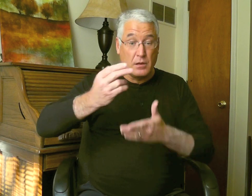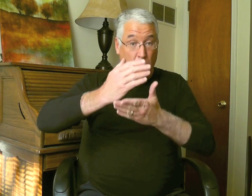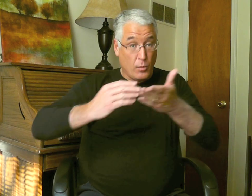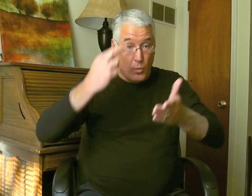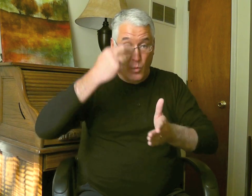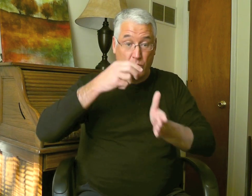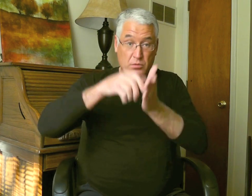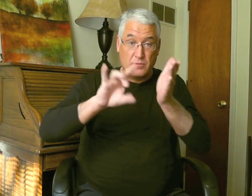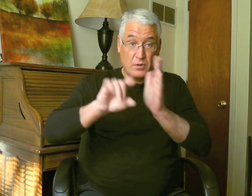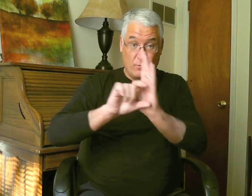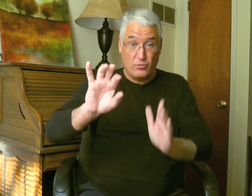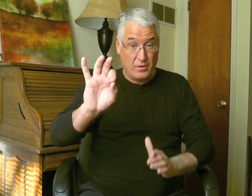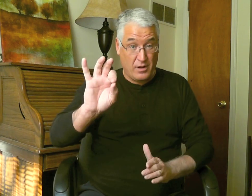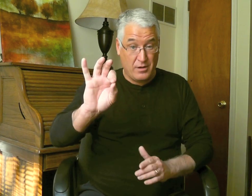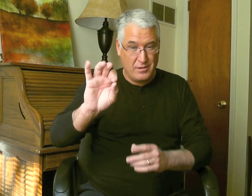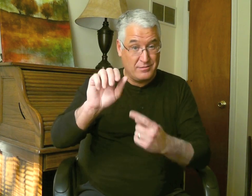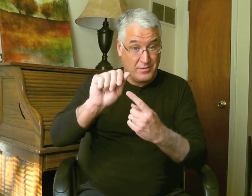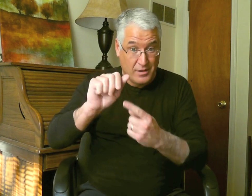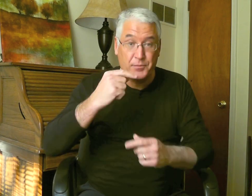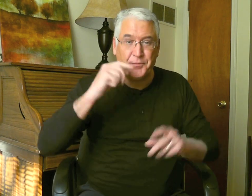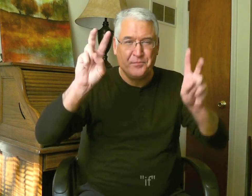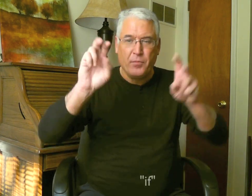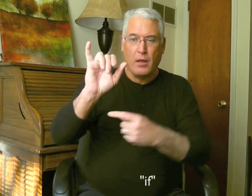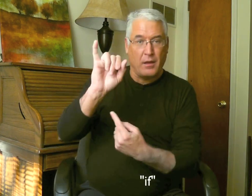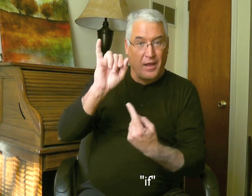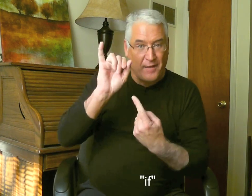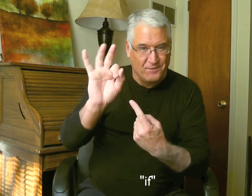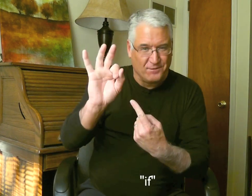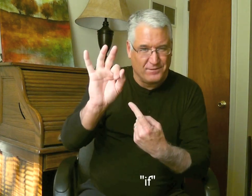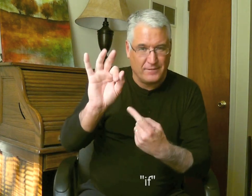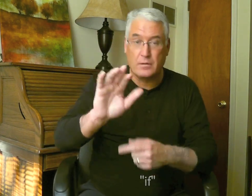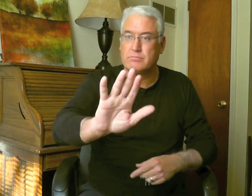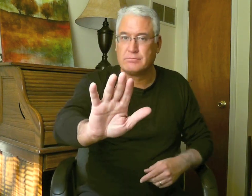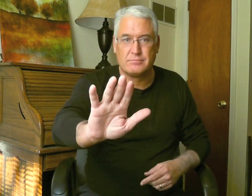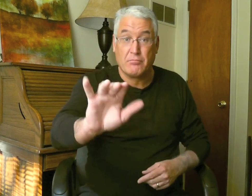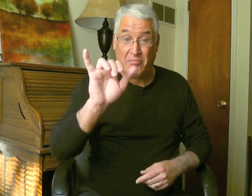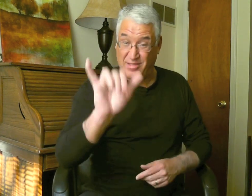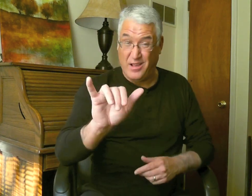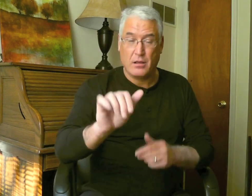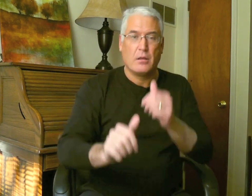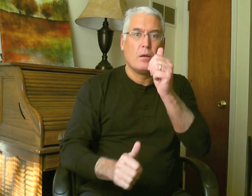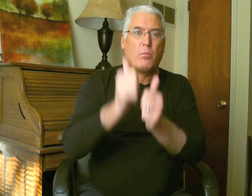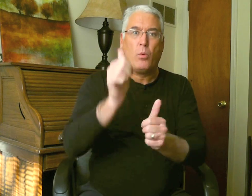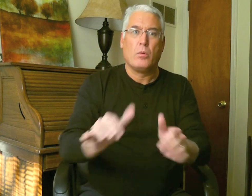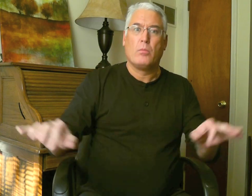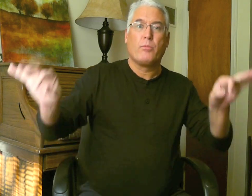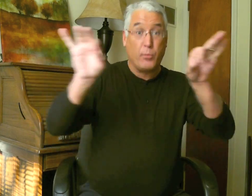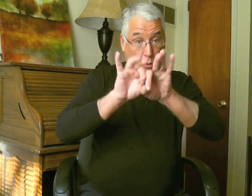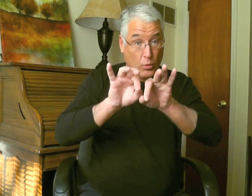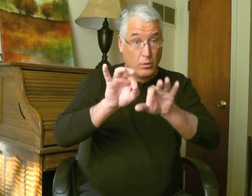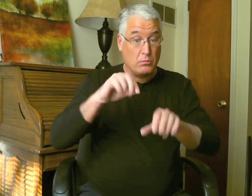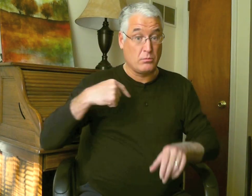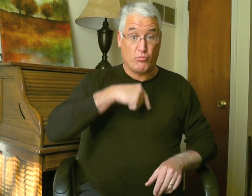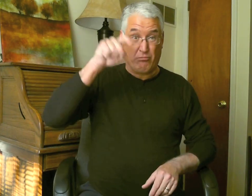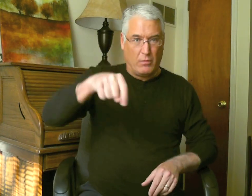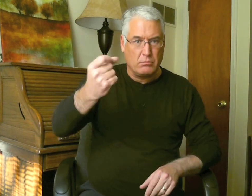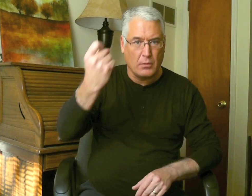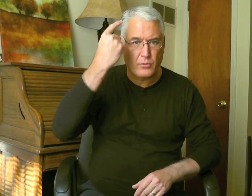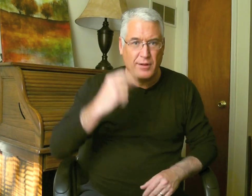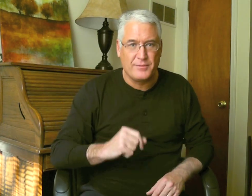Now in the second part of this verse, it starts with IF. It's very important that we